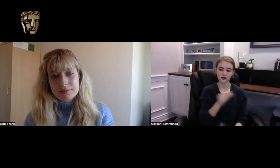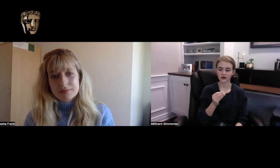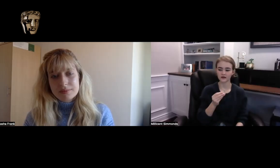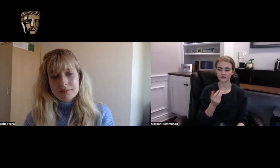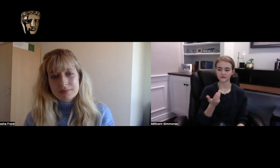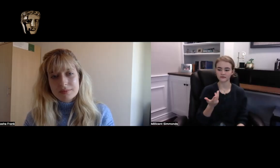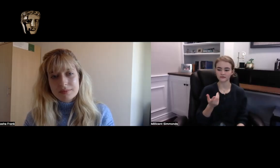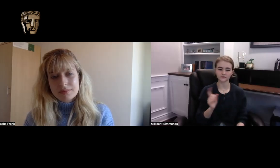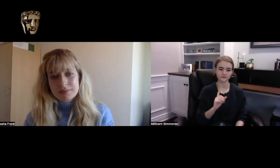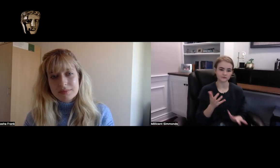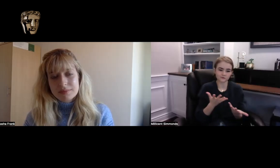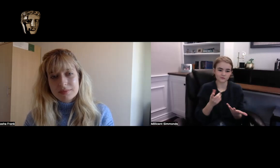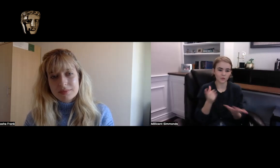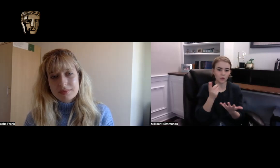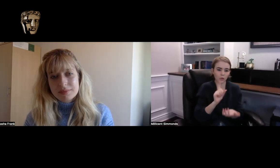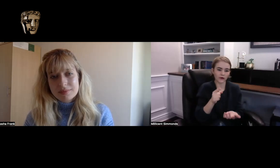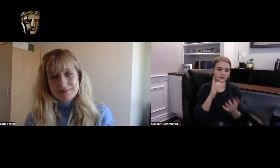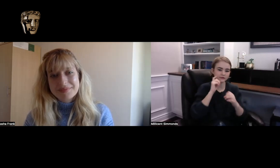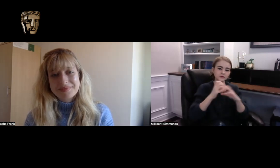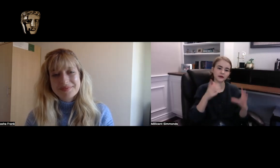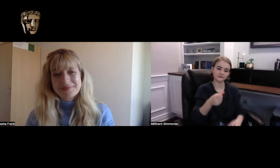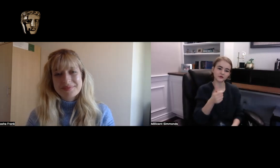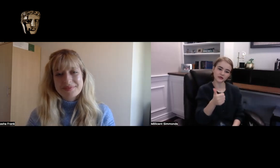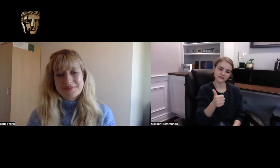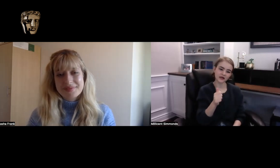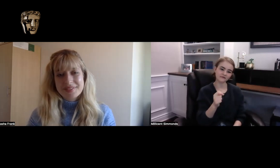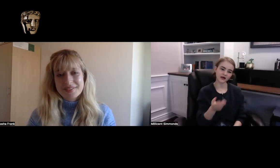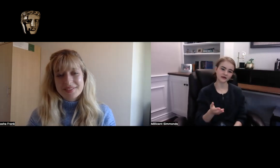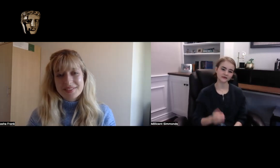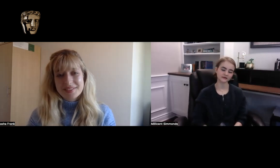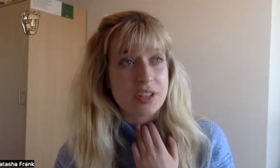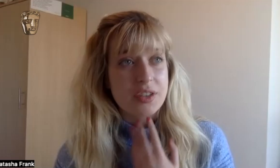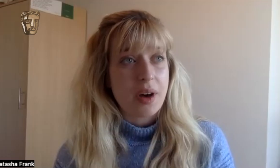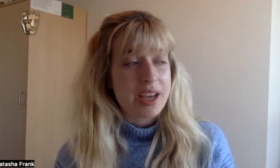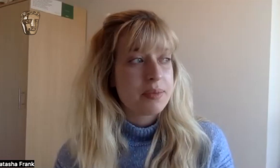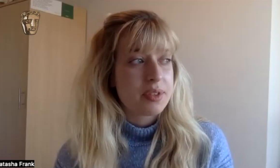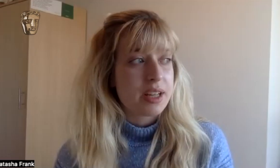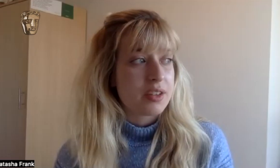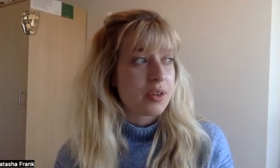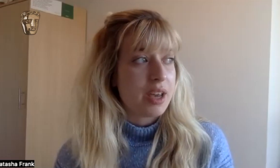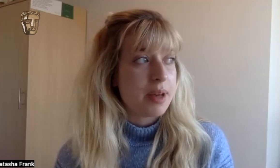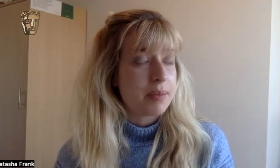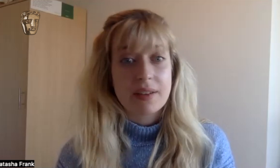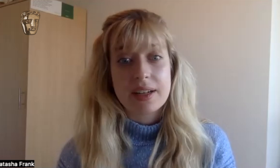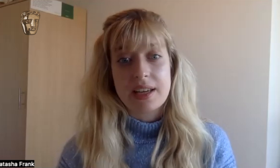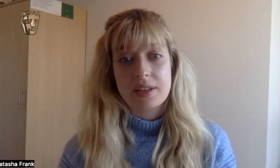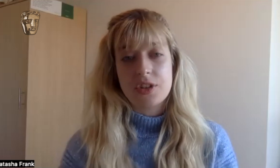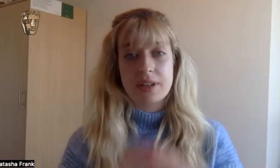you what are you working on what did you what do you see for yourself and so I'm still so I'm currently a student at